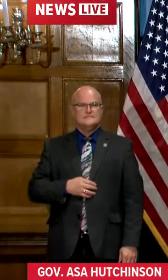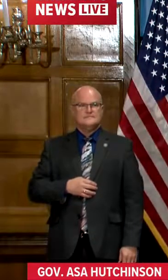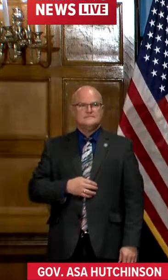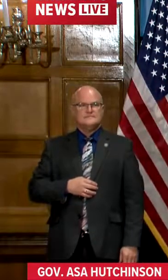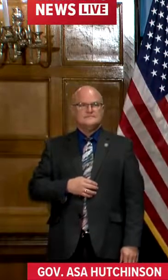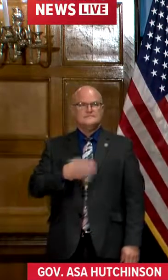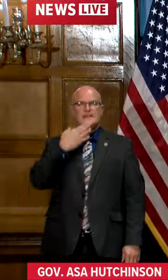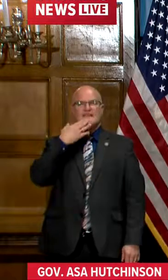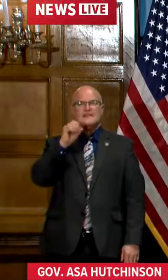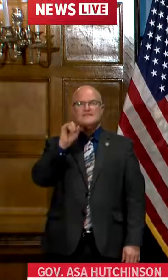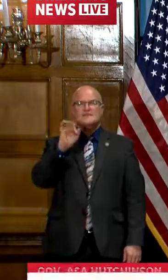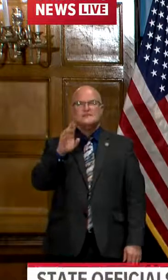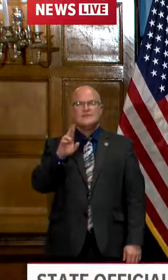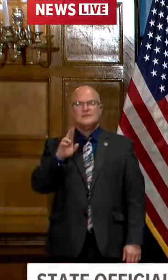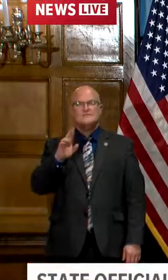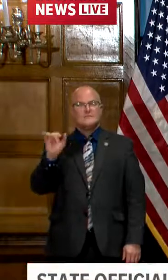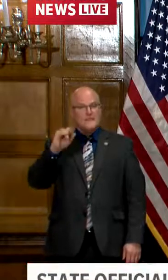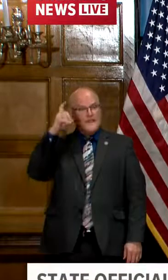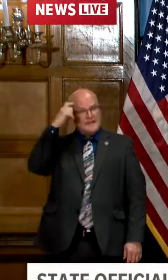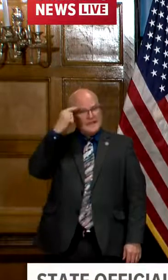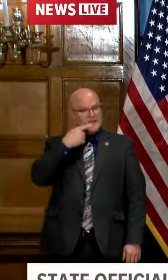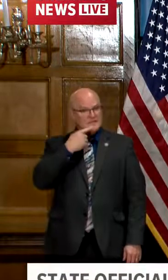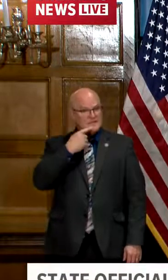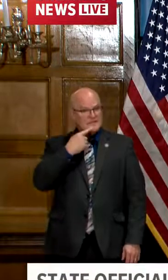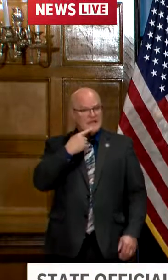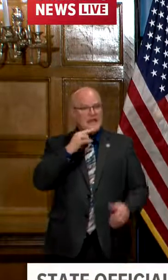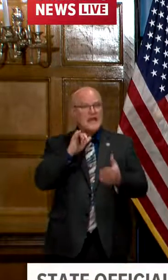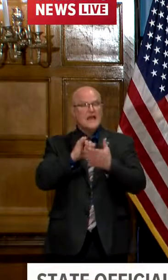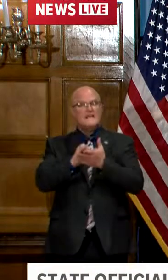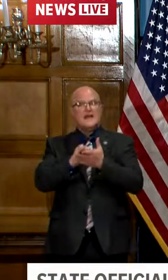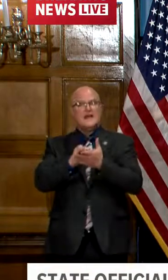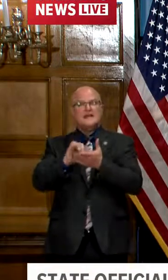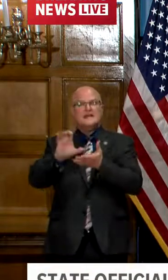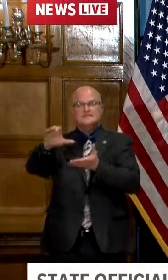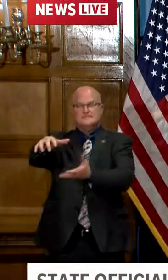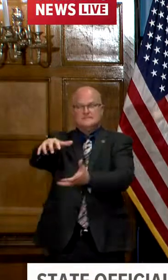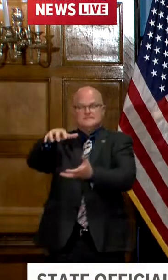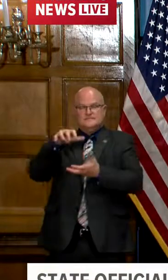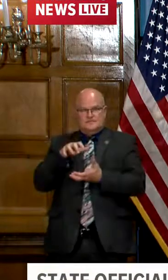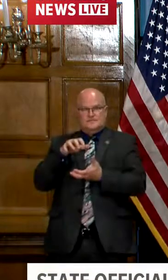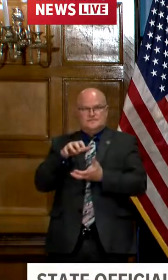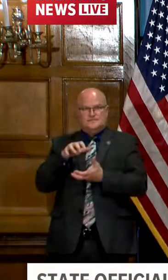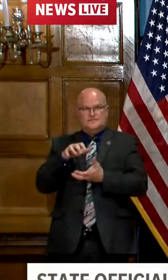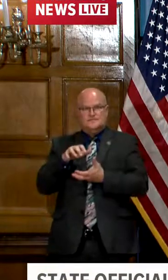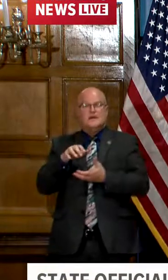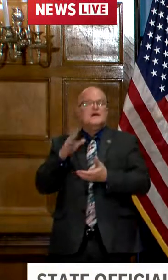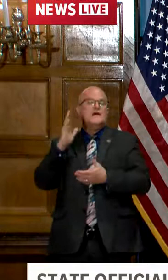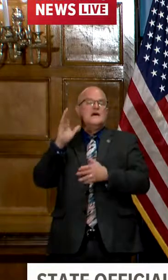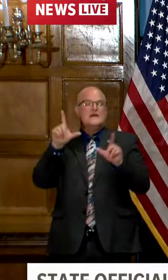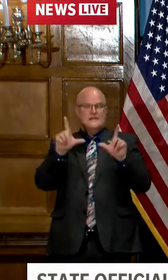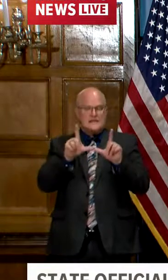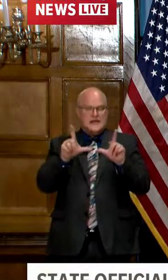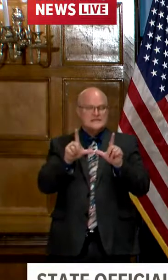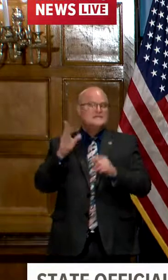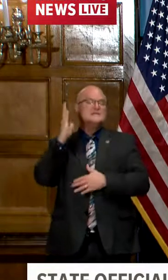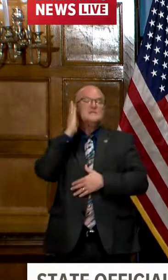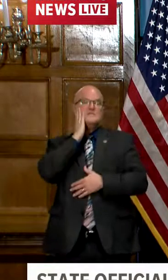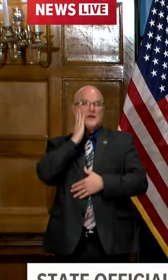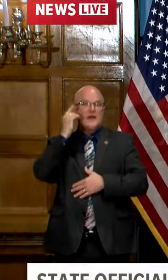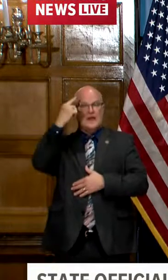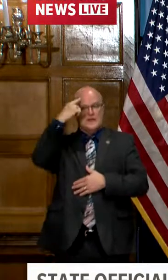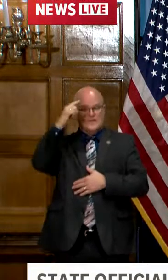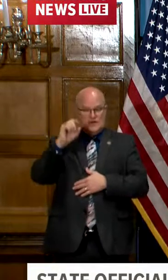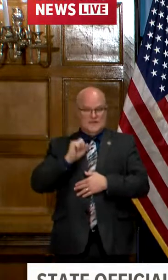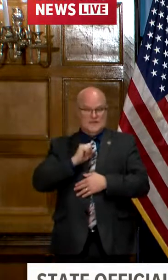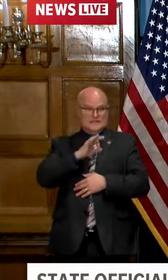thank you sir you know just as the governor said that that the allocation was based off of licensed beds with a straight ratio for for the